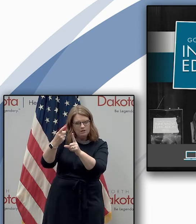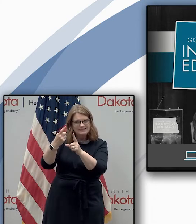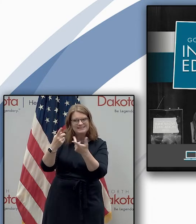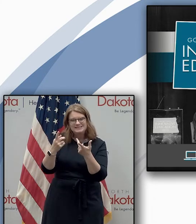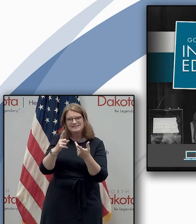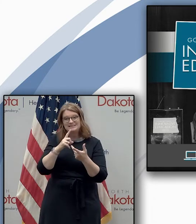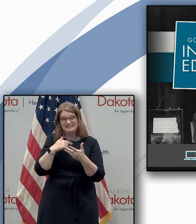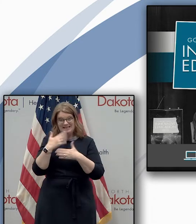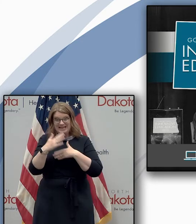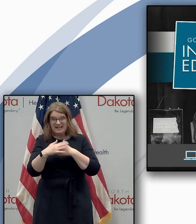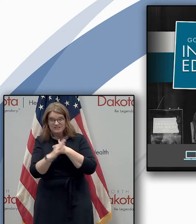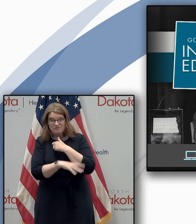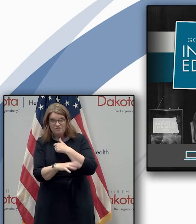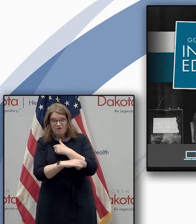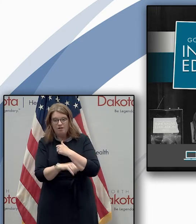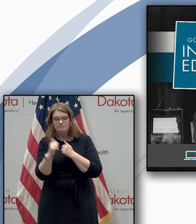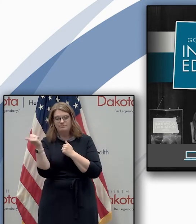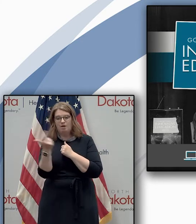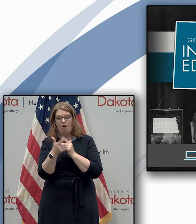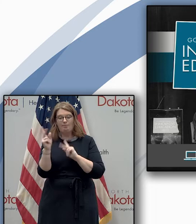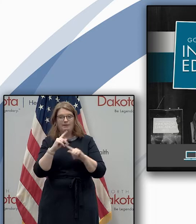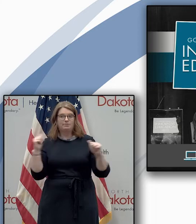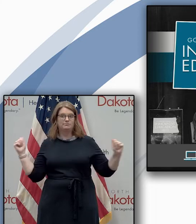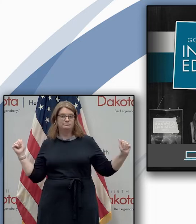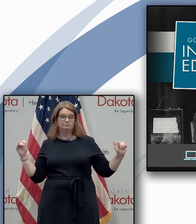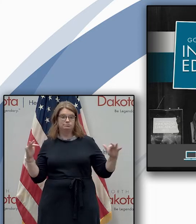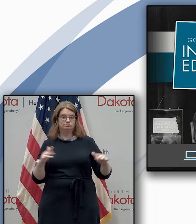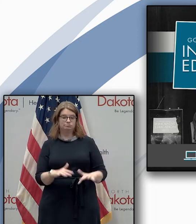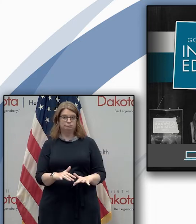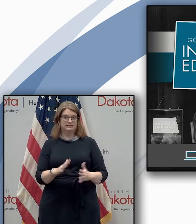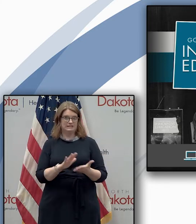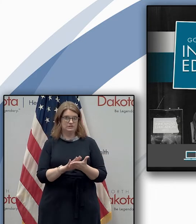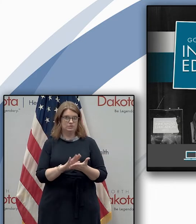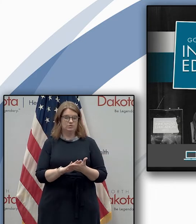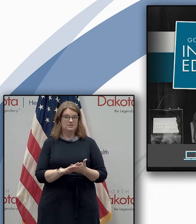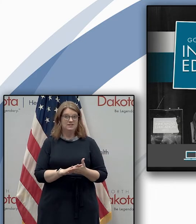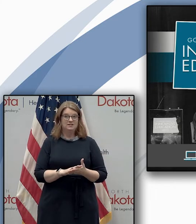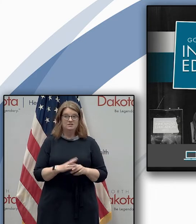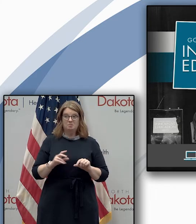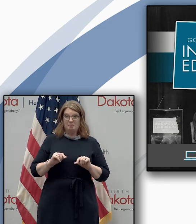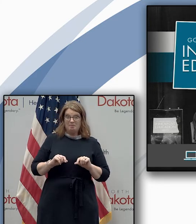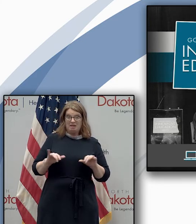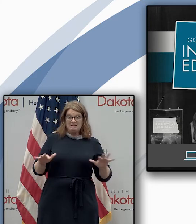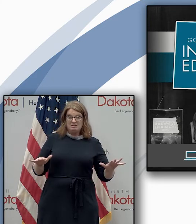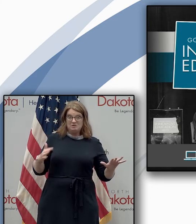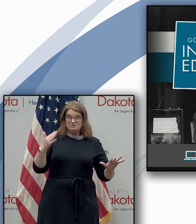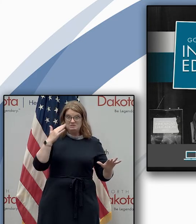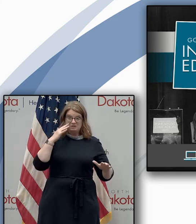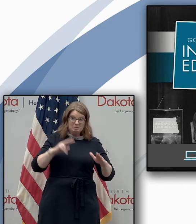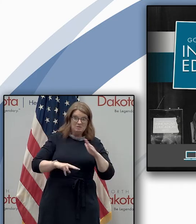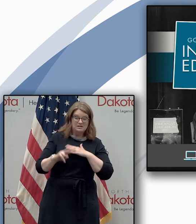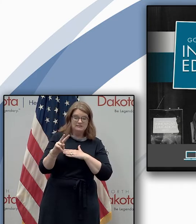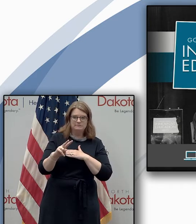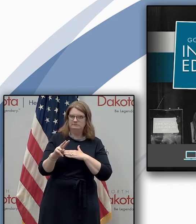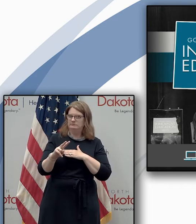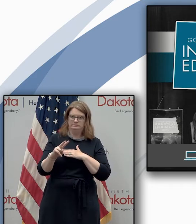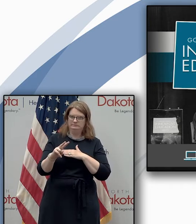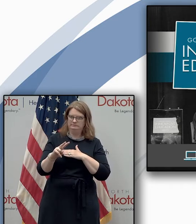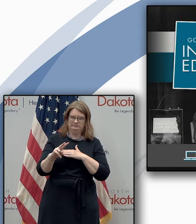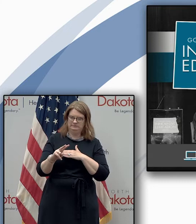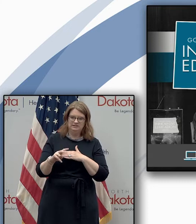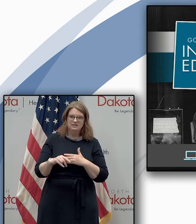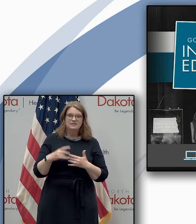into school next fall we don't know what the pandemic may hold ahead of us and so again as we continue to want to build out the capability